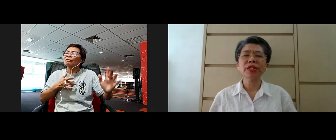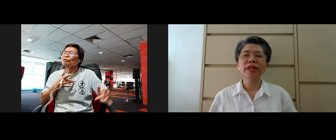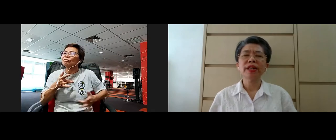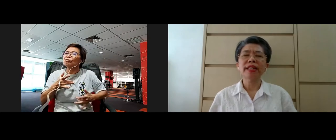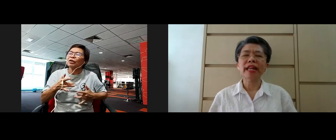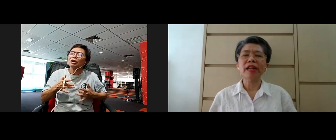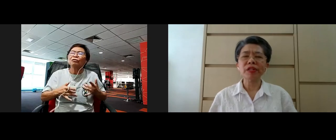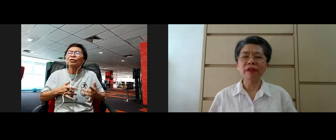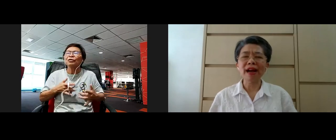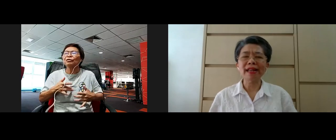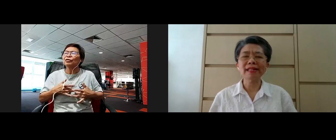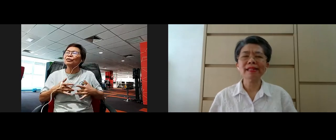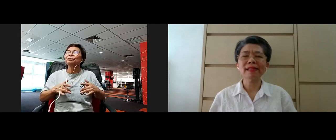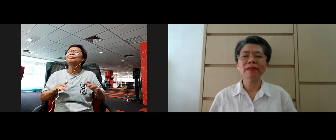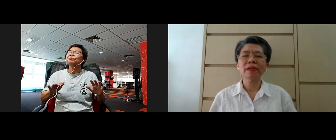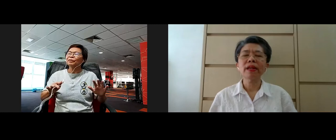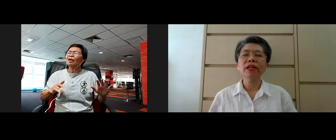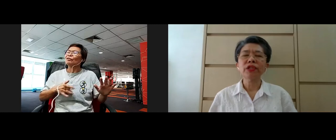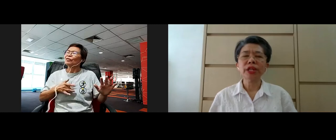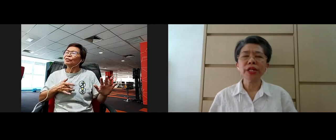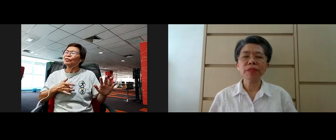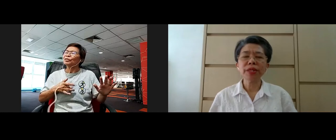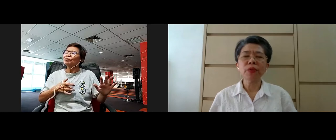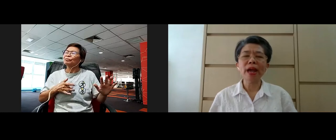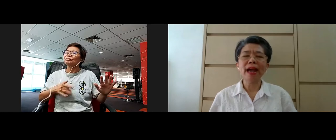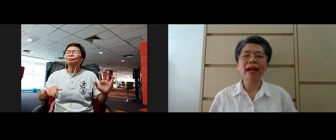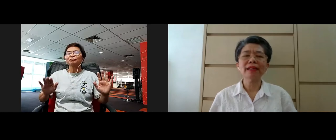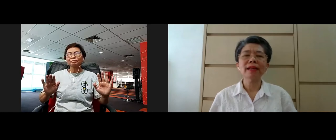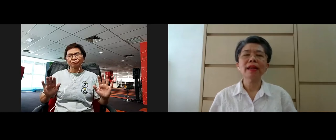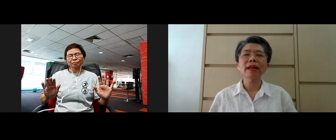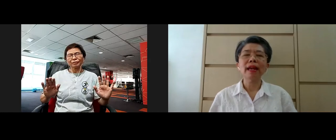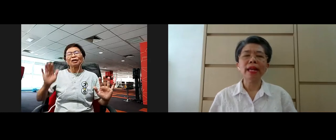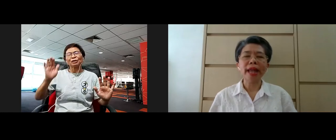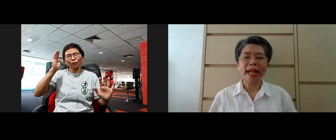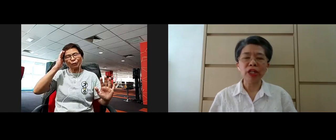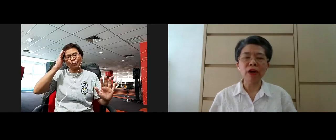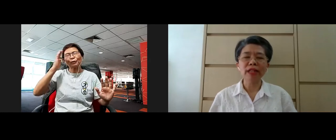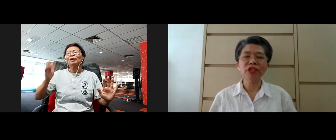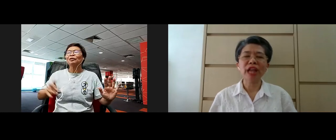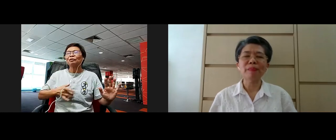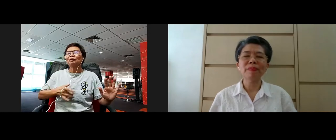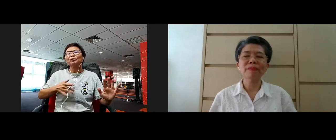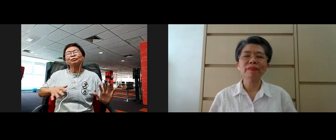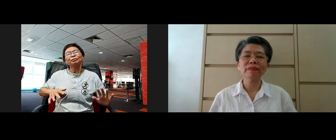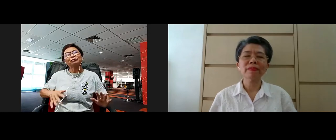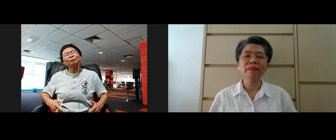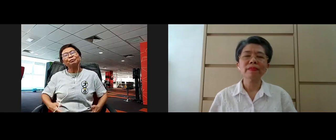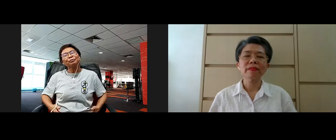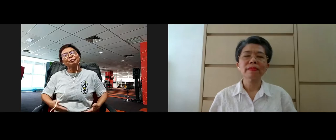that has arised, just be aware and acknowledge them.